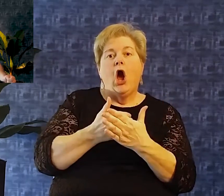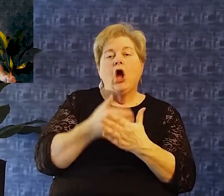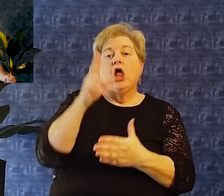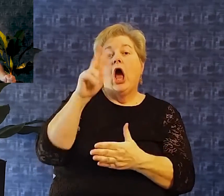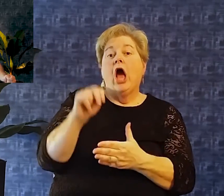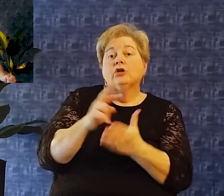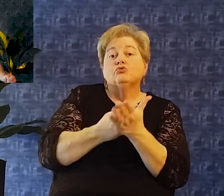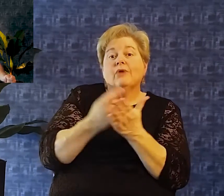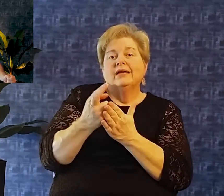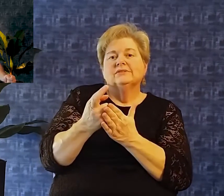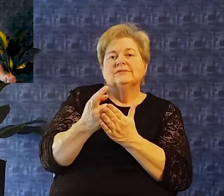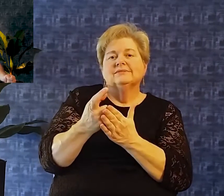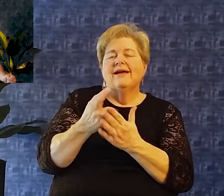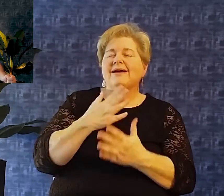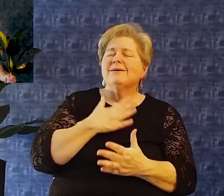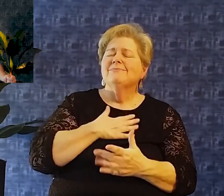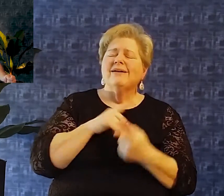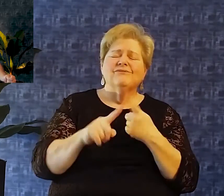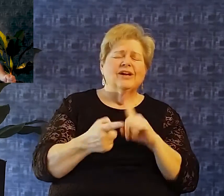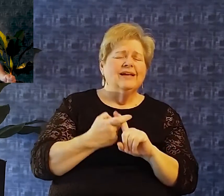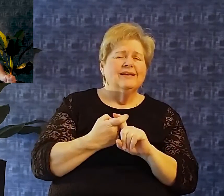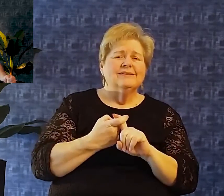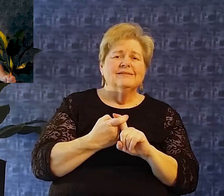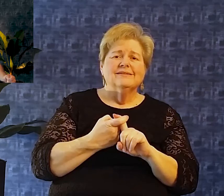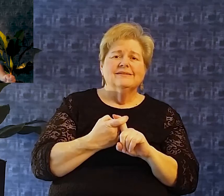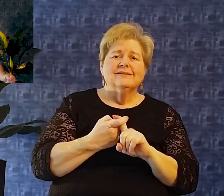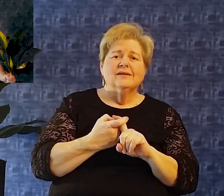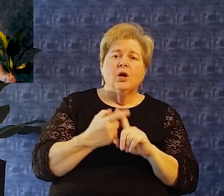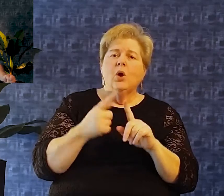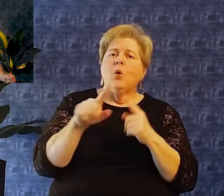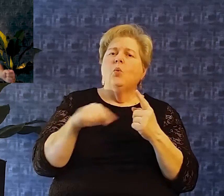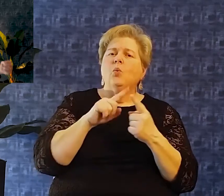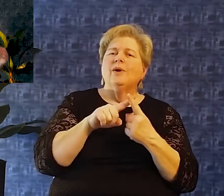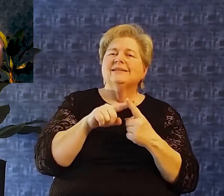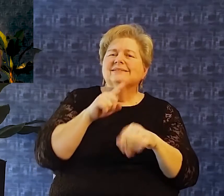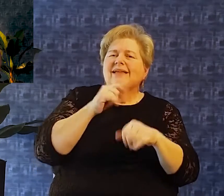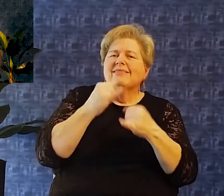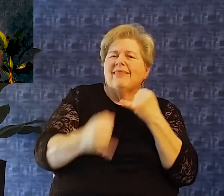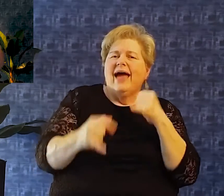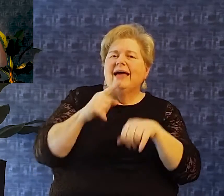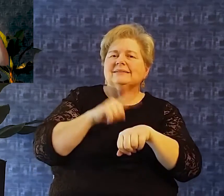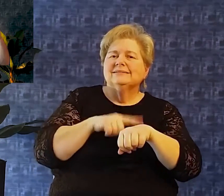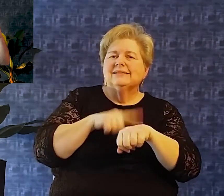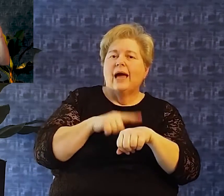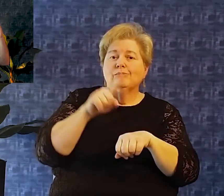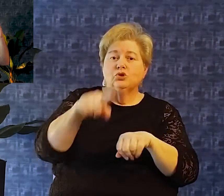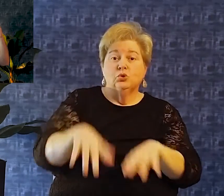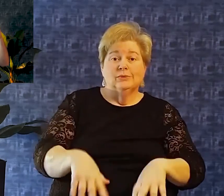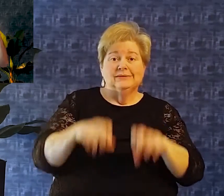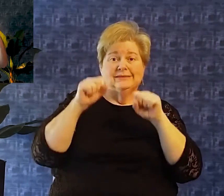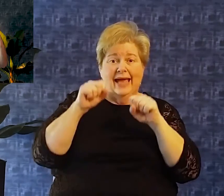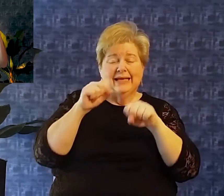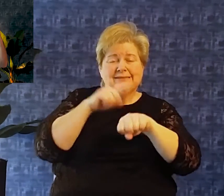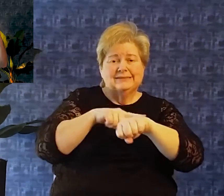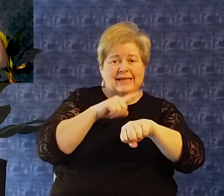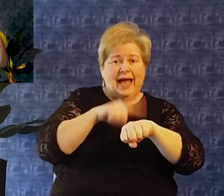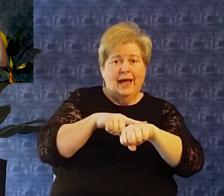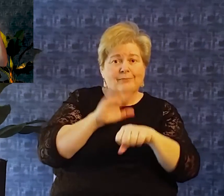time you have taken some moments and some time in your life and contemplated and dwelt upon the